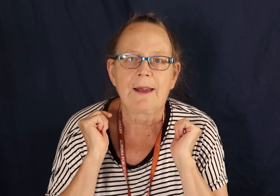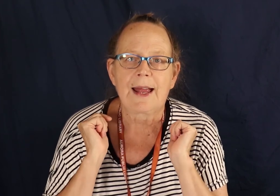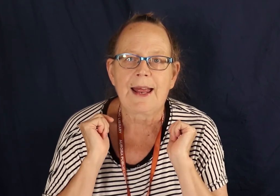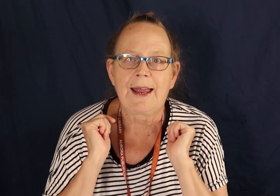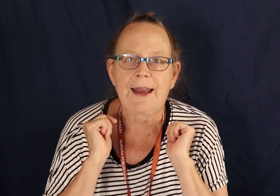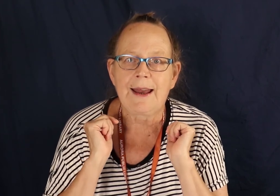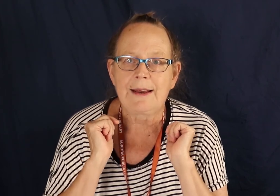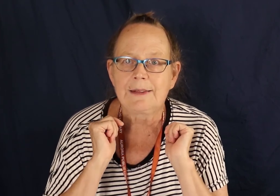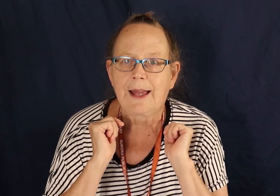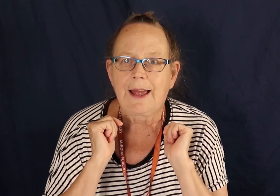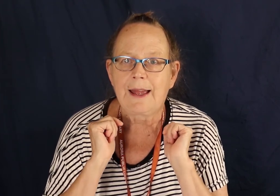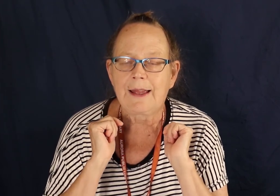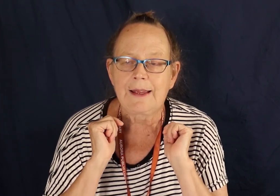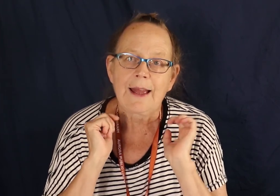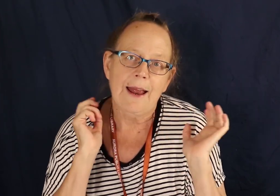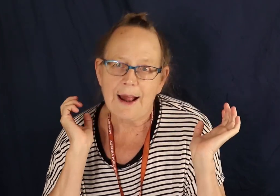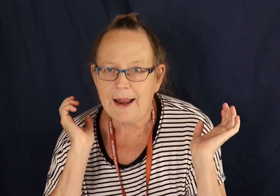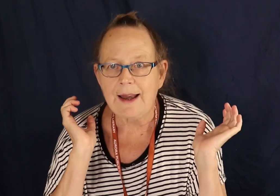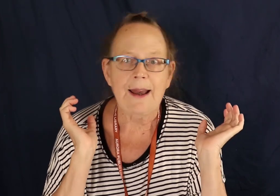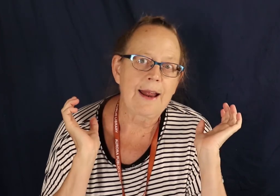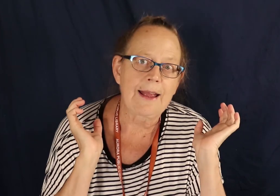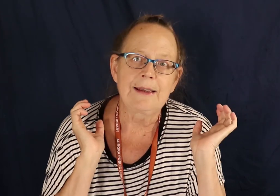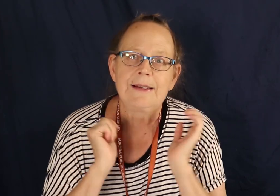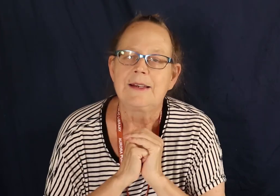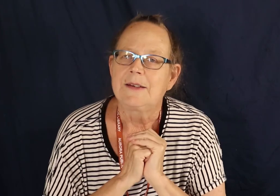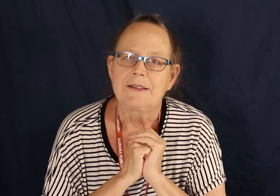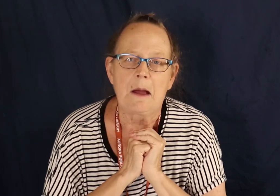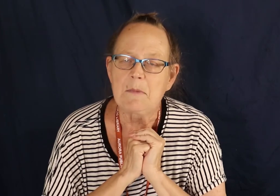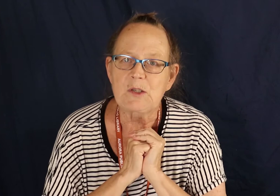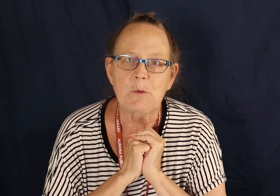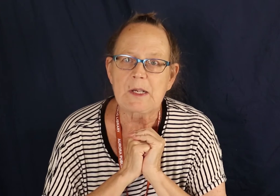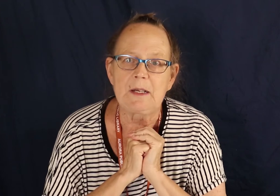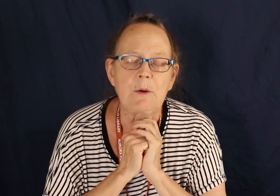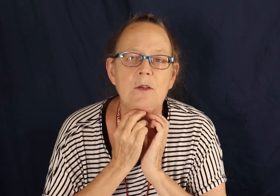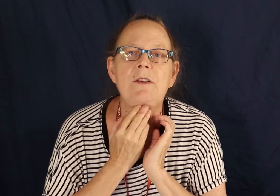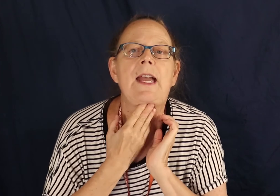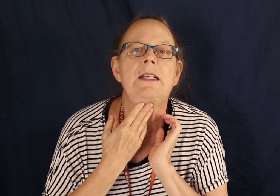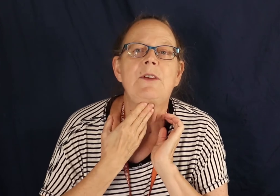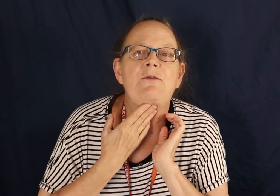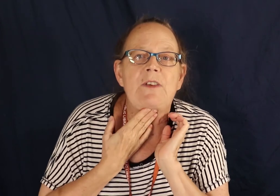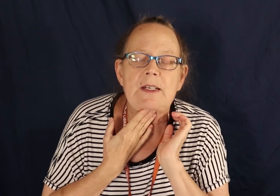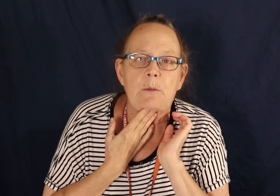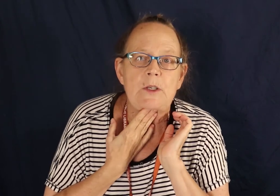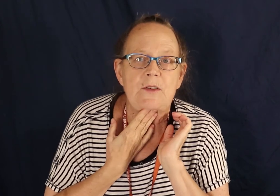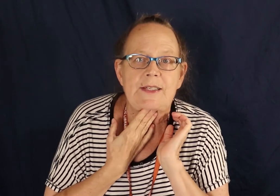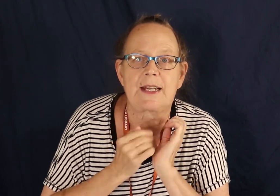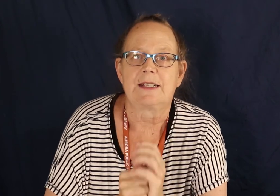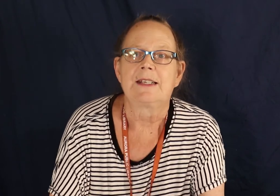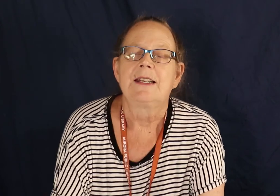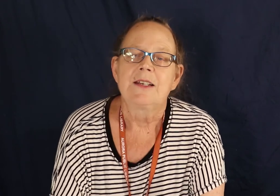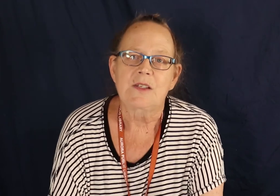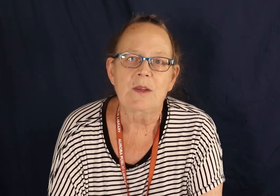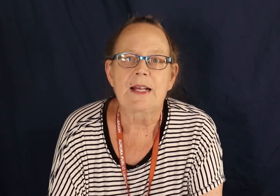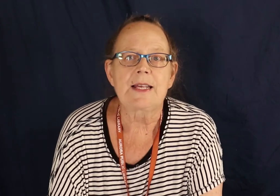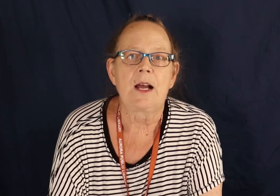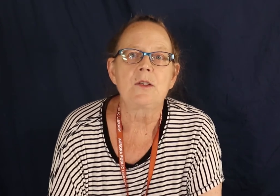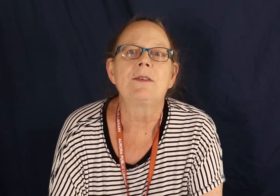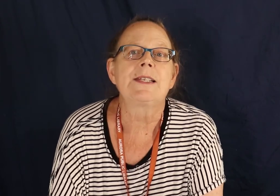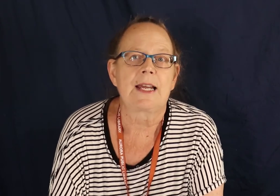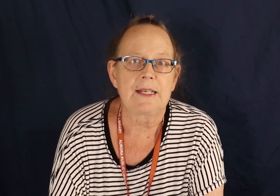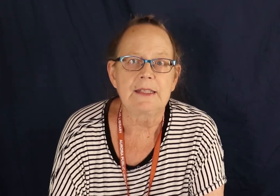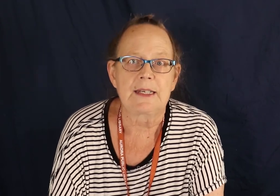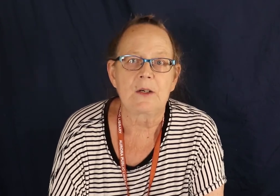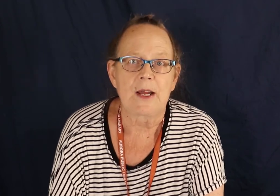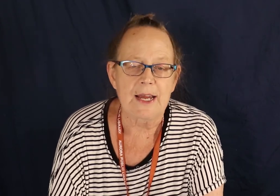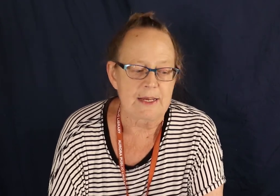your throat. A, A, A, A, Not much work anywhere. You can't even feel it when you say it. So that's how